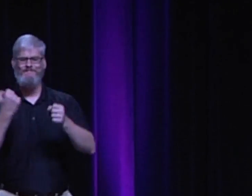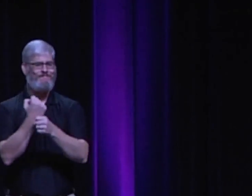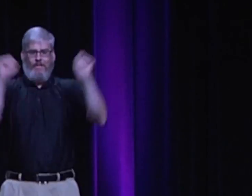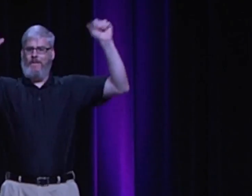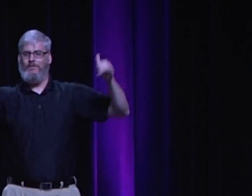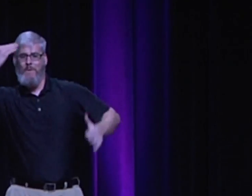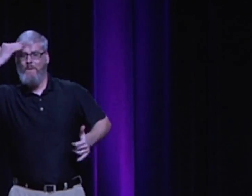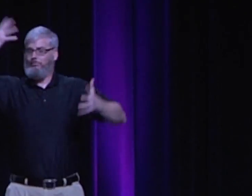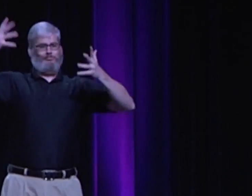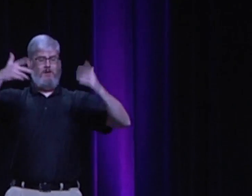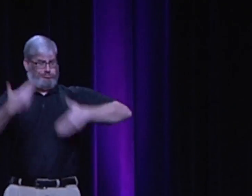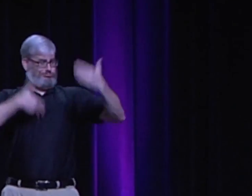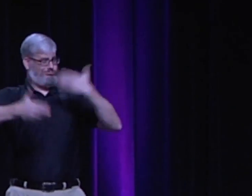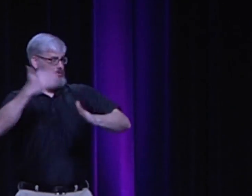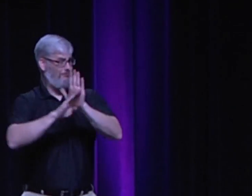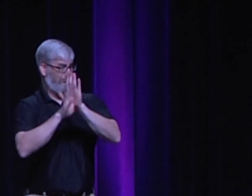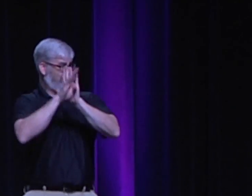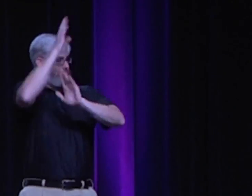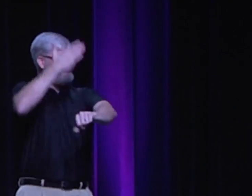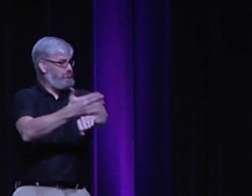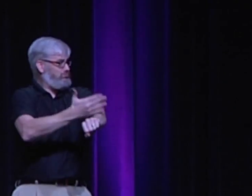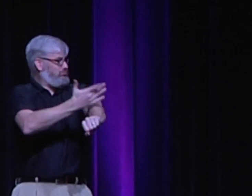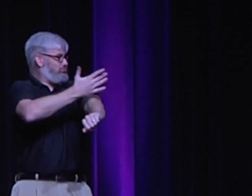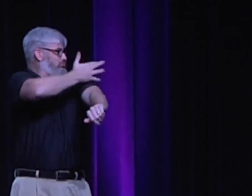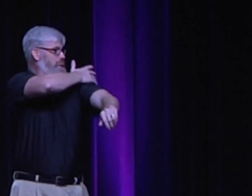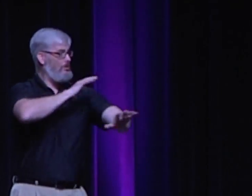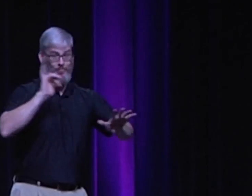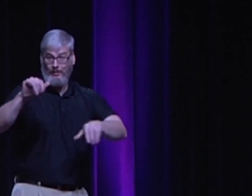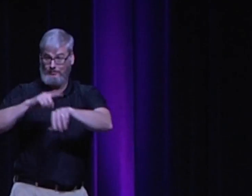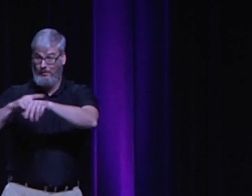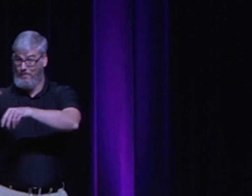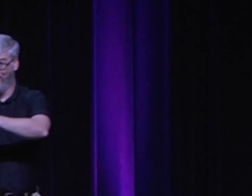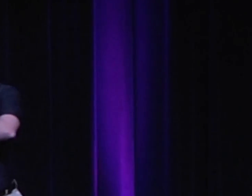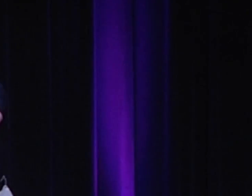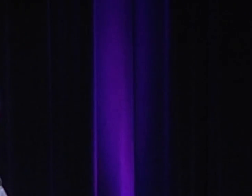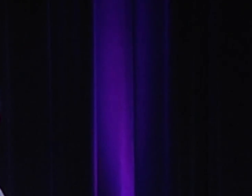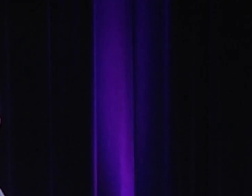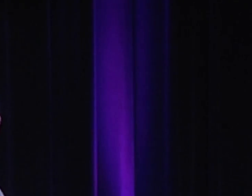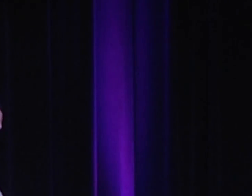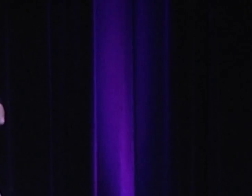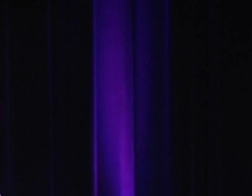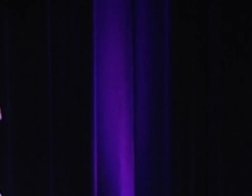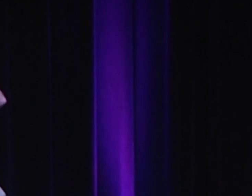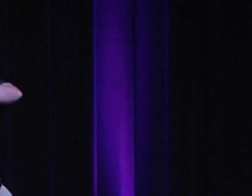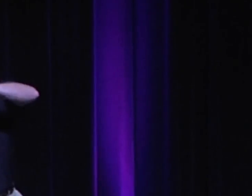They had the Bible, and the Bible contained all the answers. With Darwin came out an explosion of information, an explosion of thoughts.